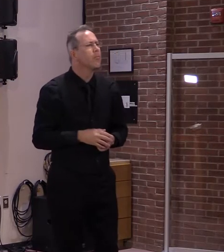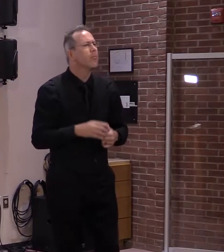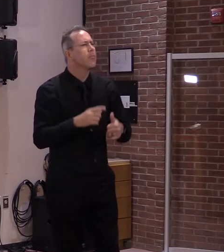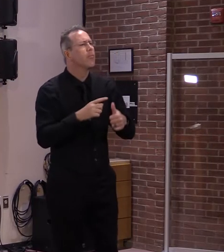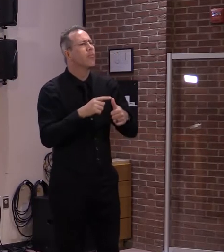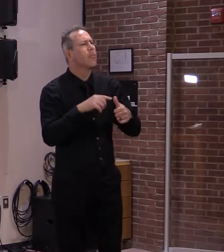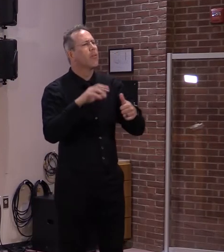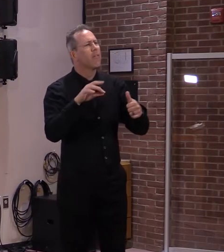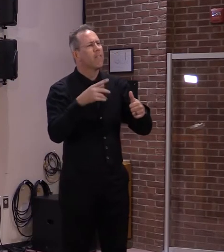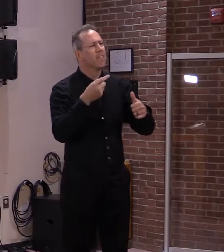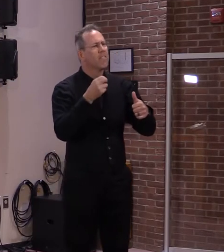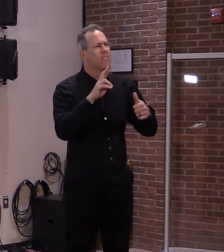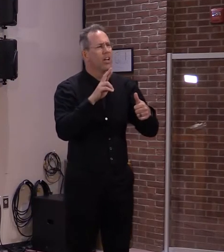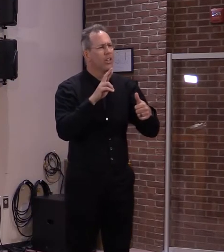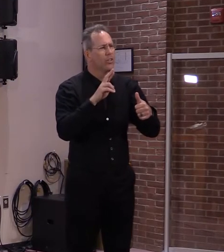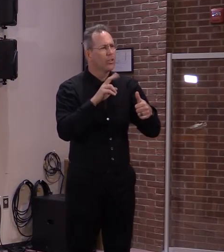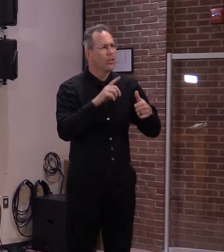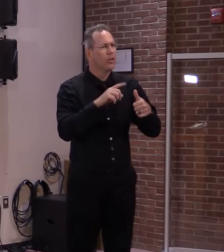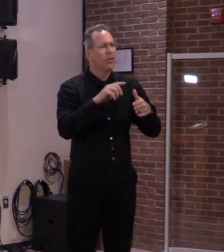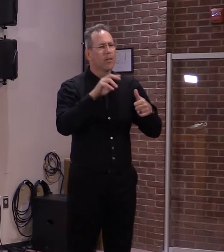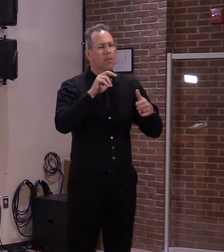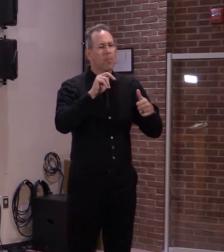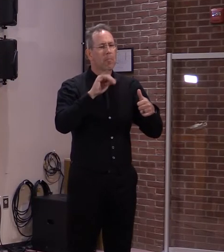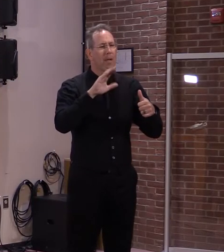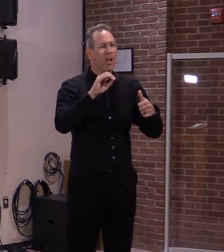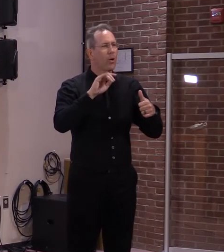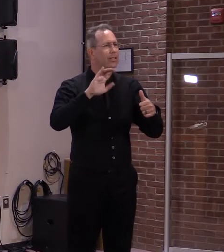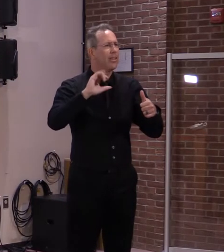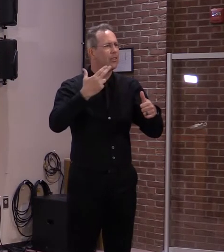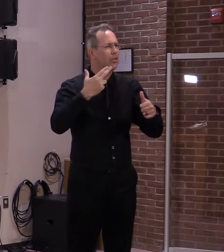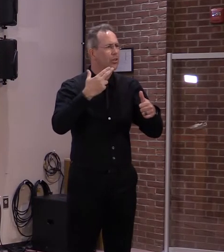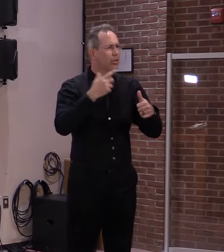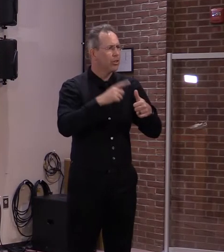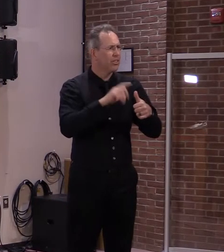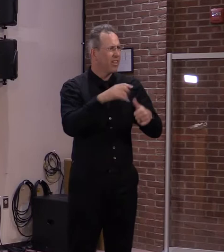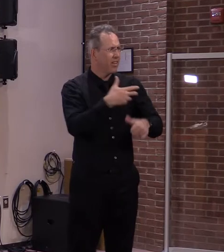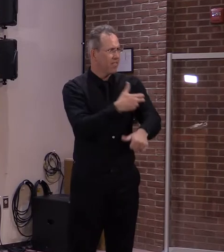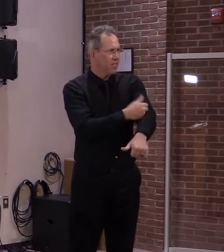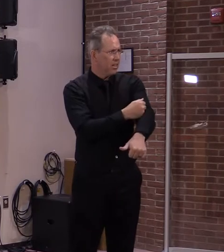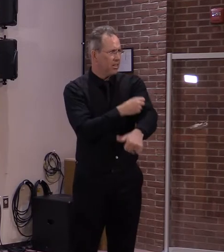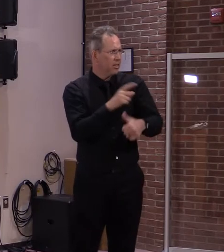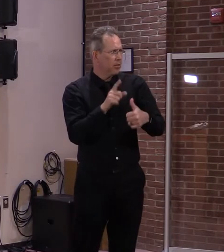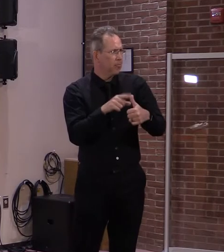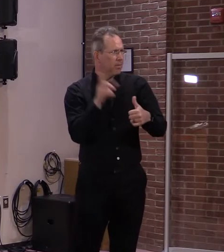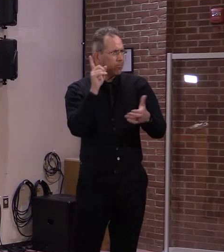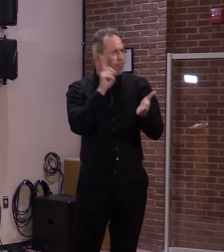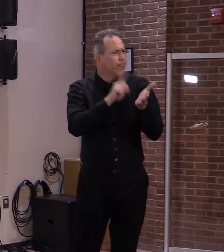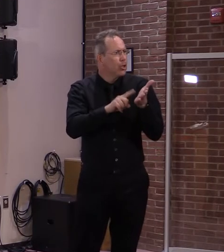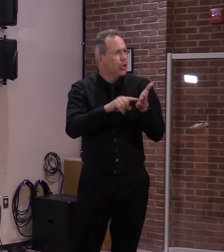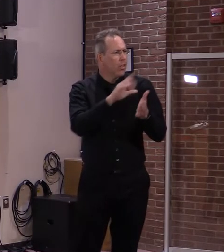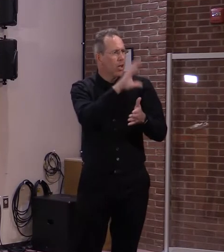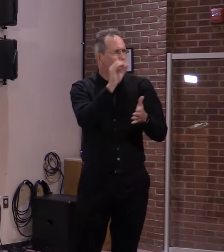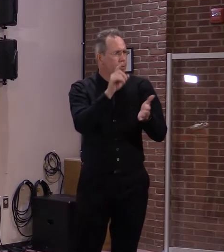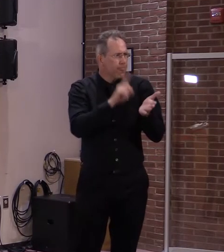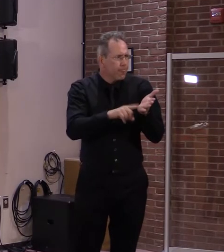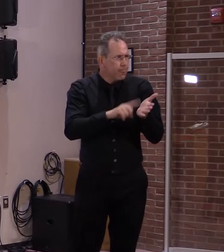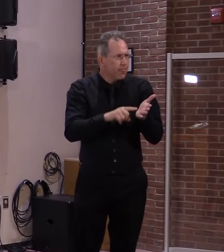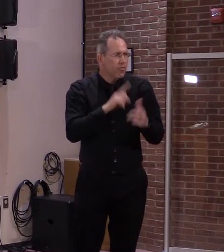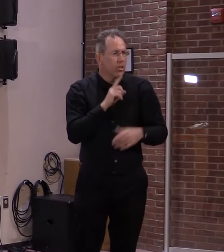vaccine is being studied now for people 13 to 15 years of age.